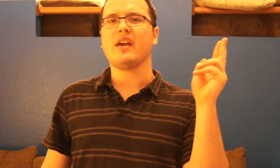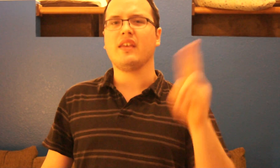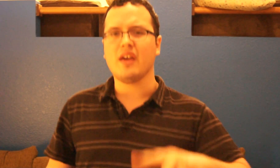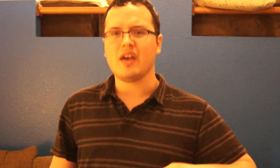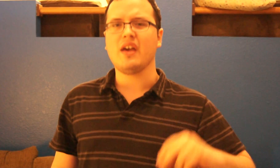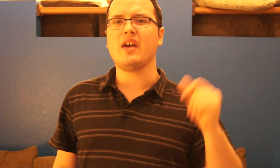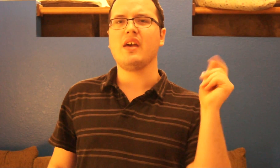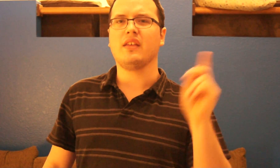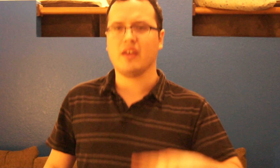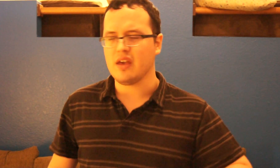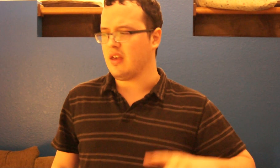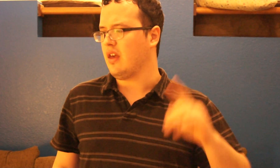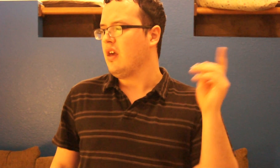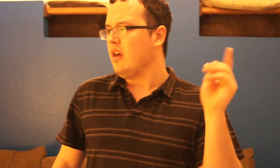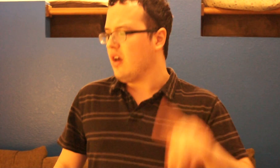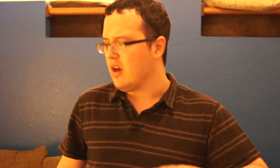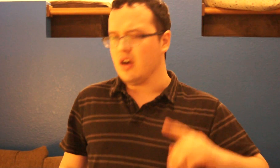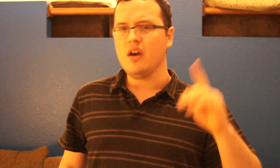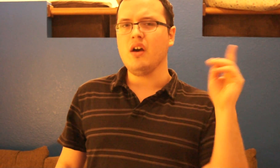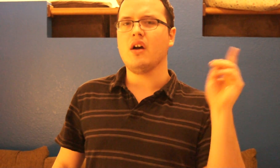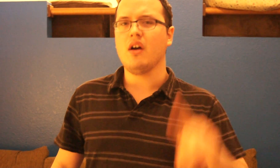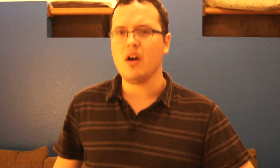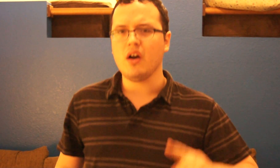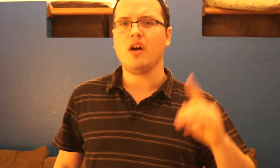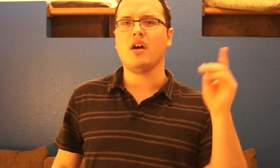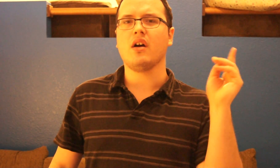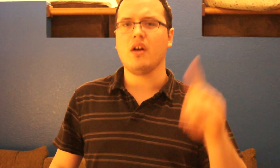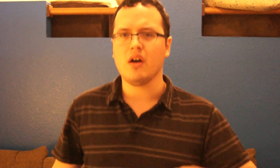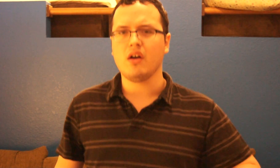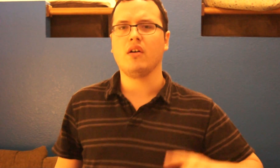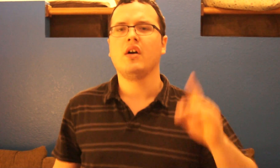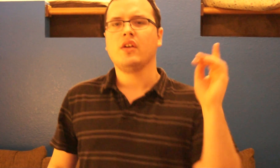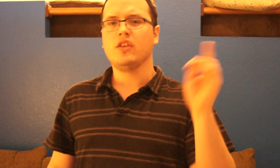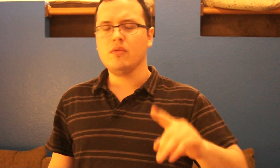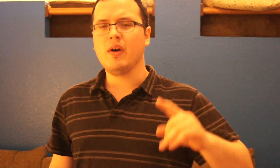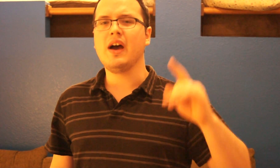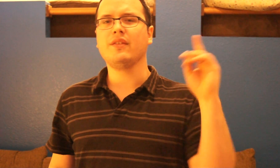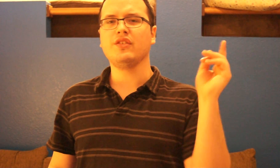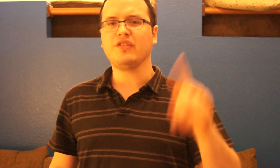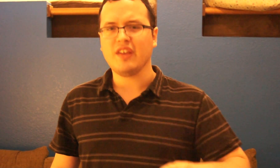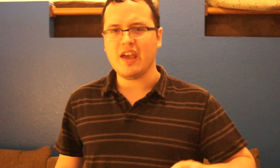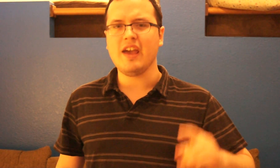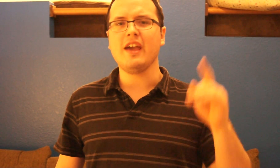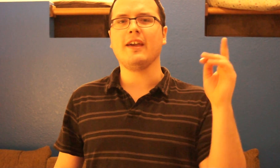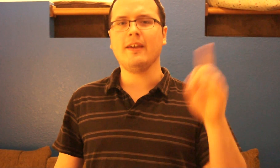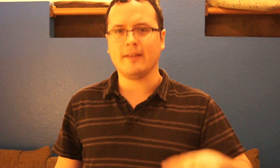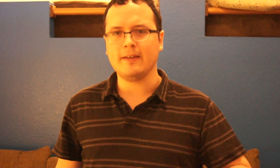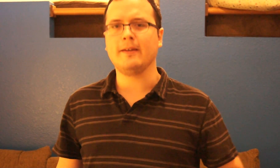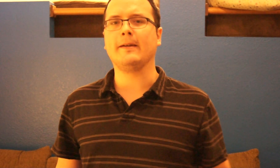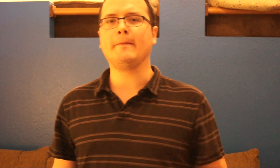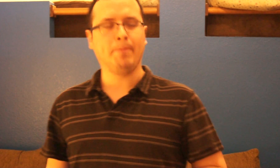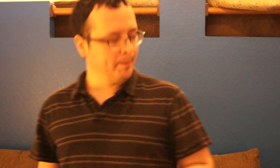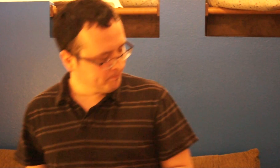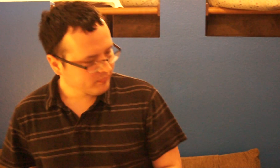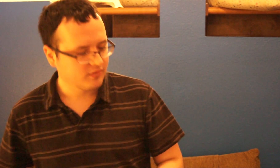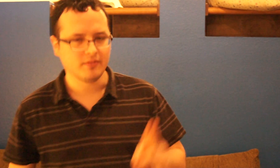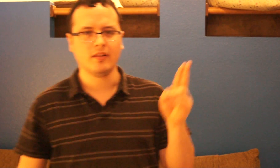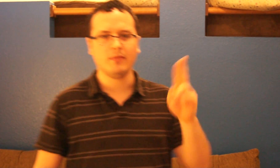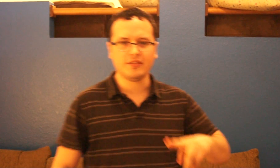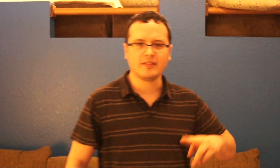yeah yeah yeah oh you might just stay here oh